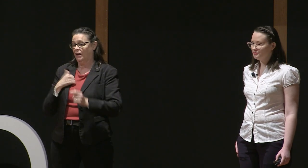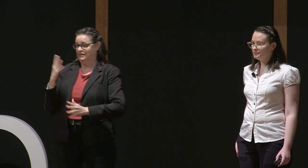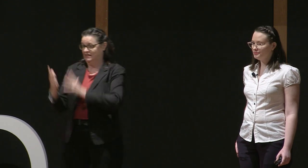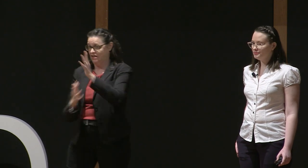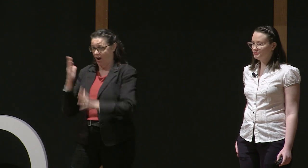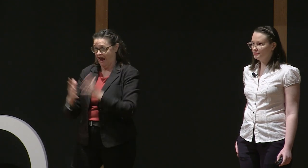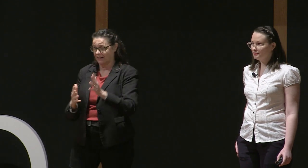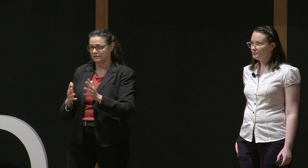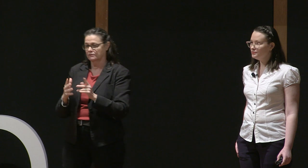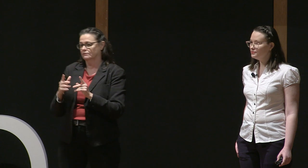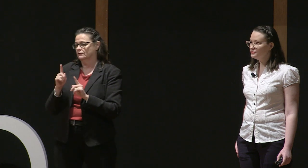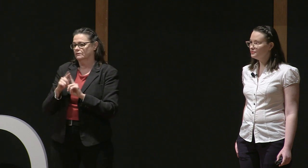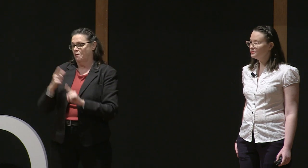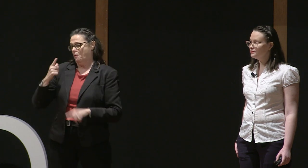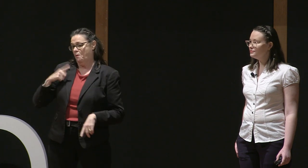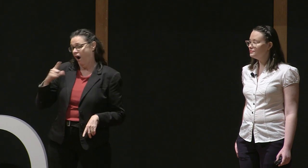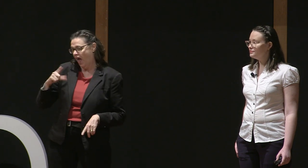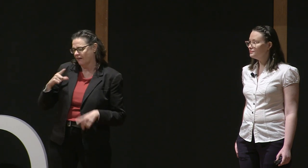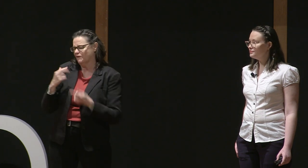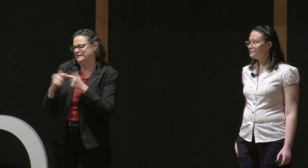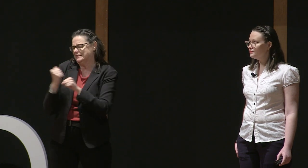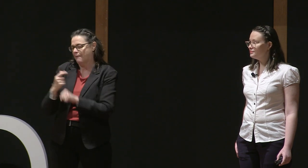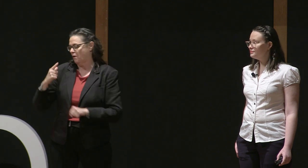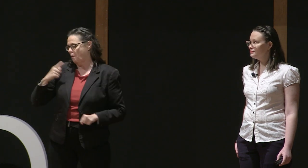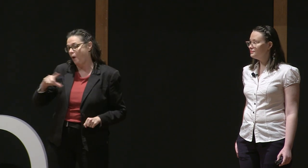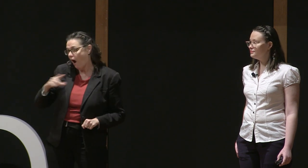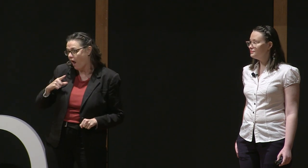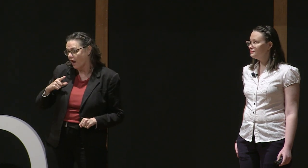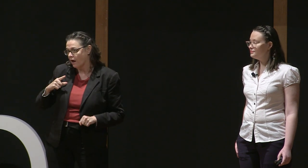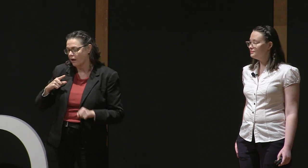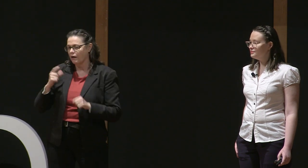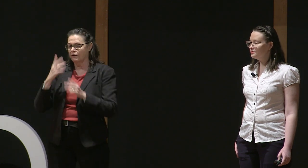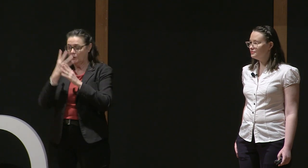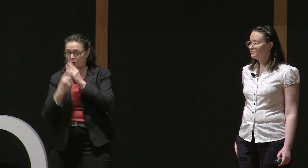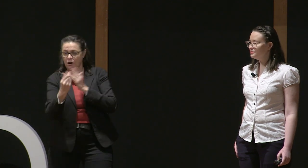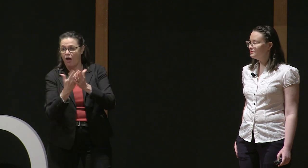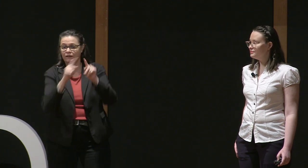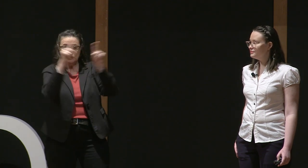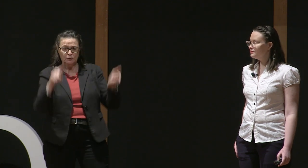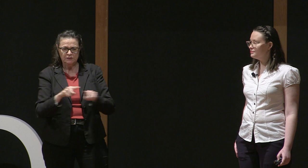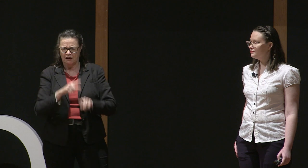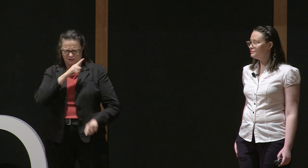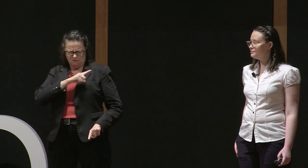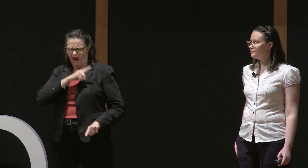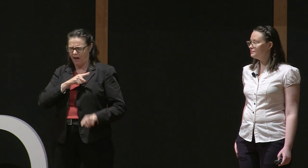location was used for those signs. So just to give an example, this is a sign for Y, it's a sign on your chest.